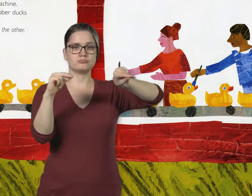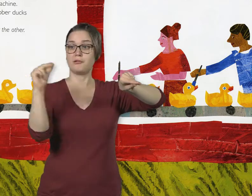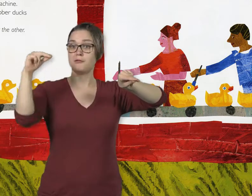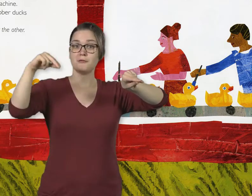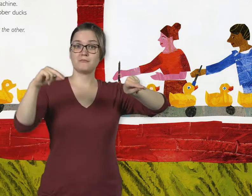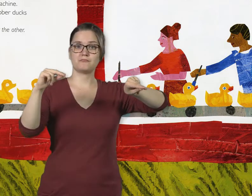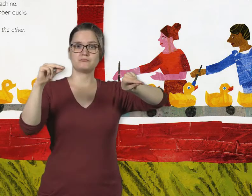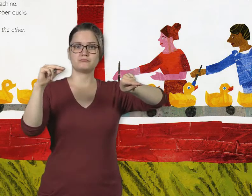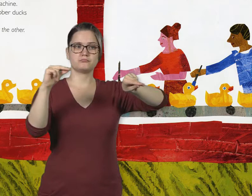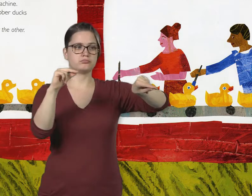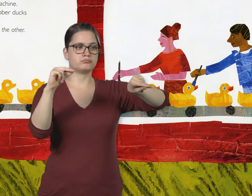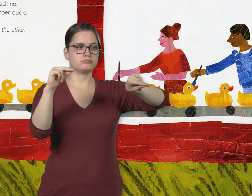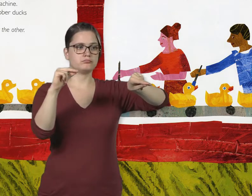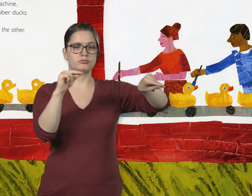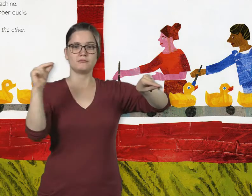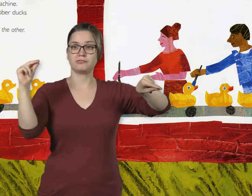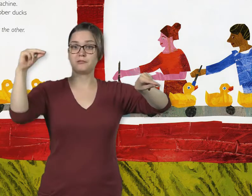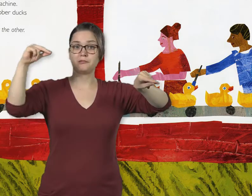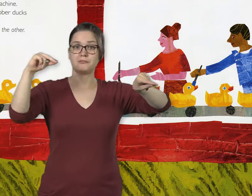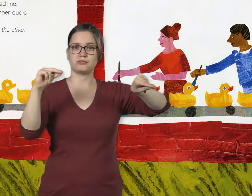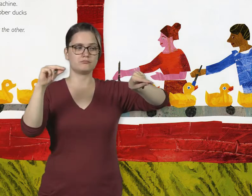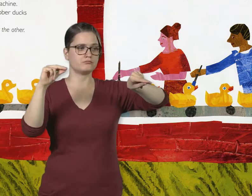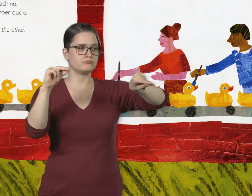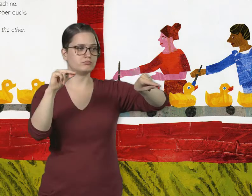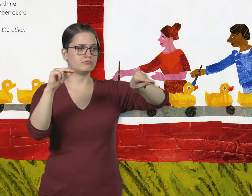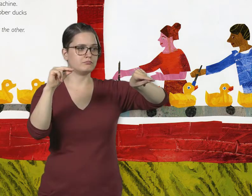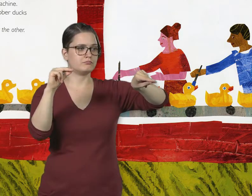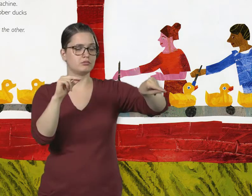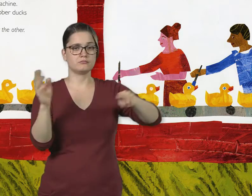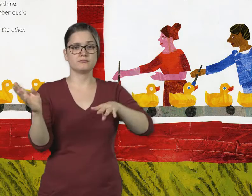one after the other, one after the other.